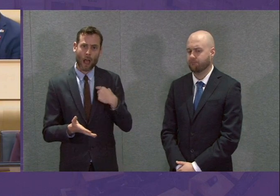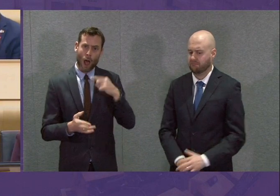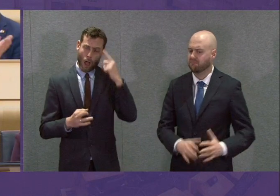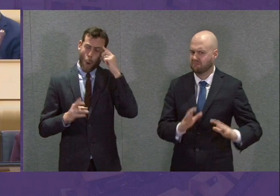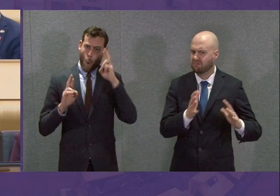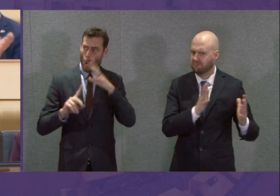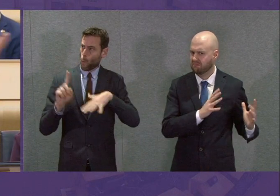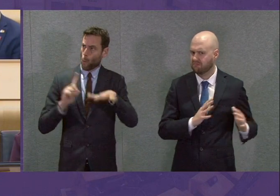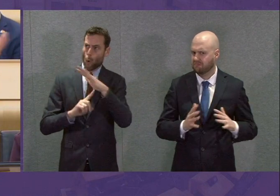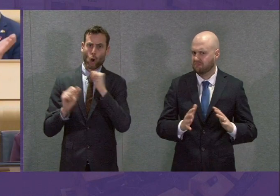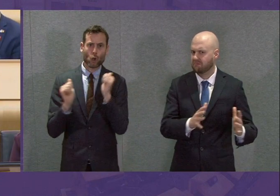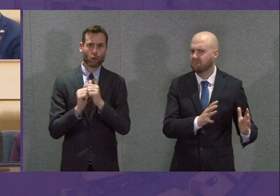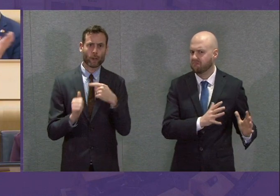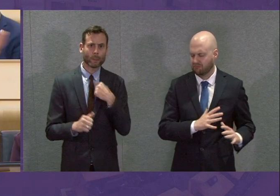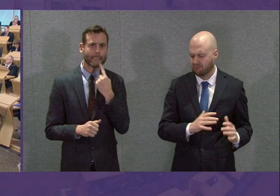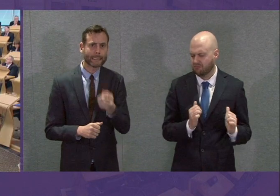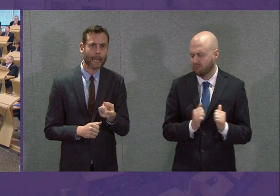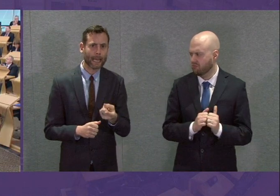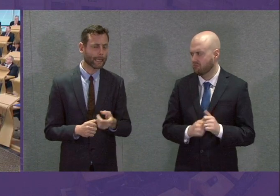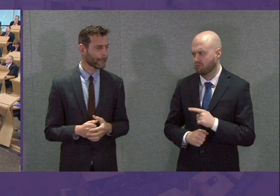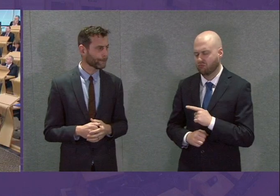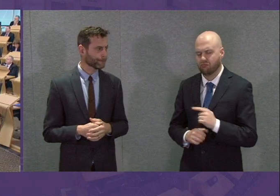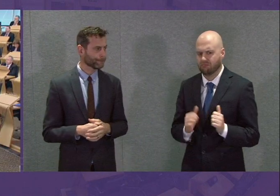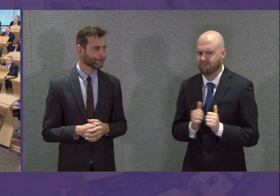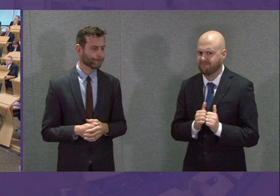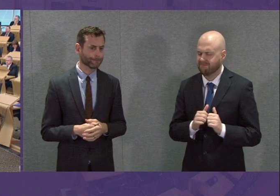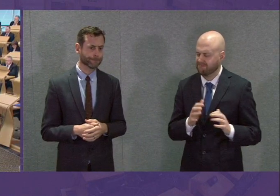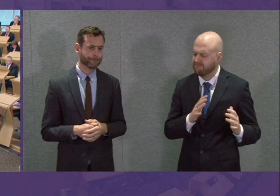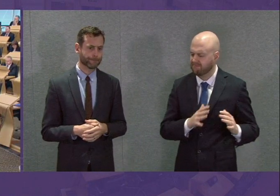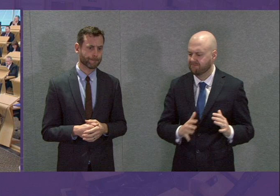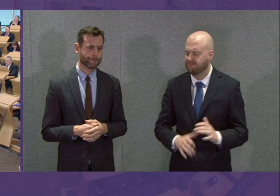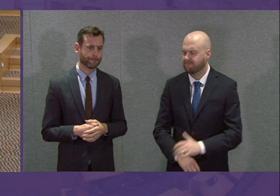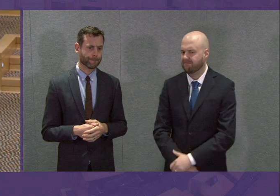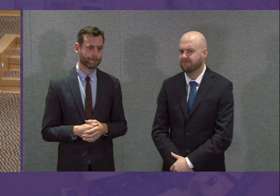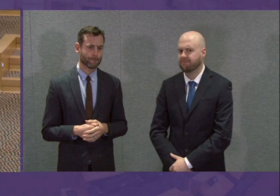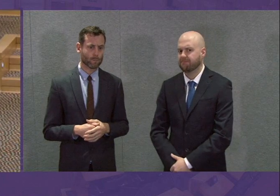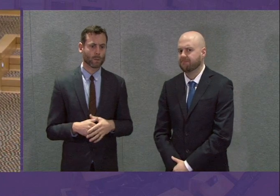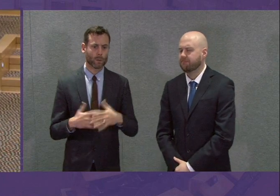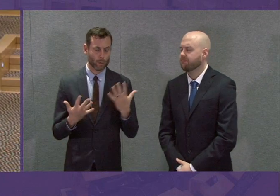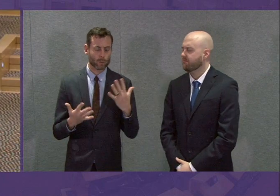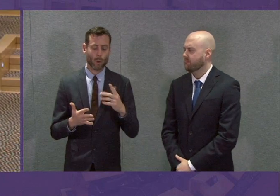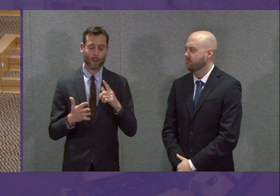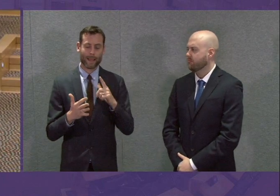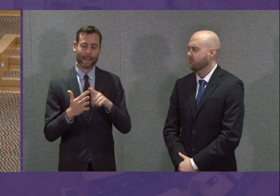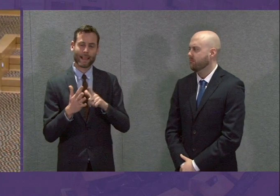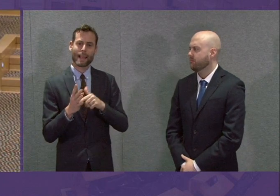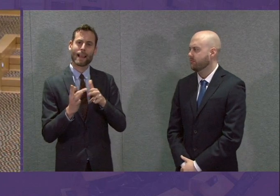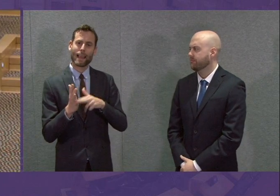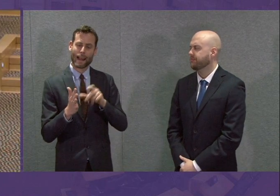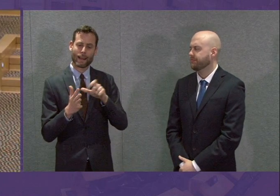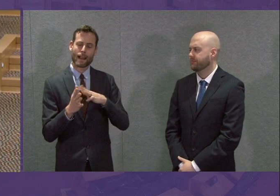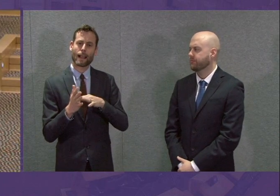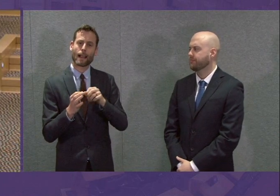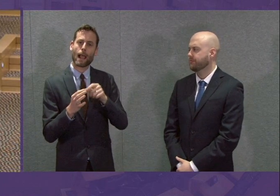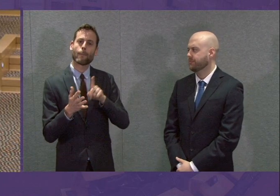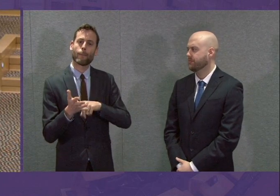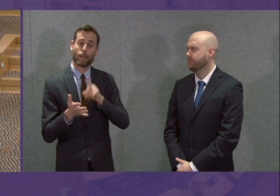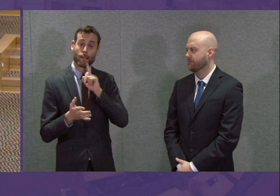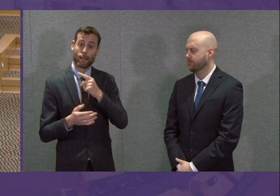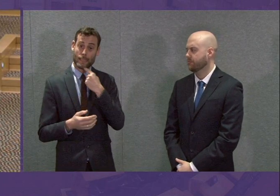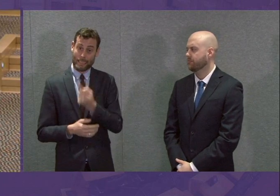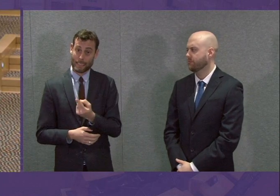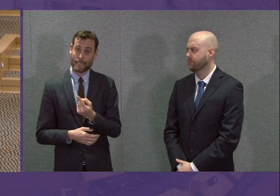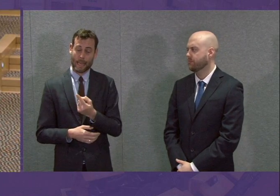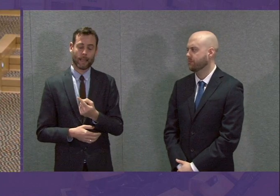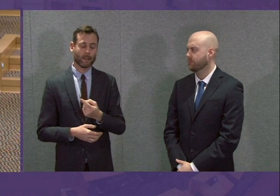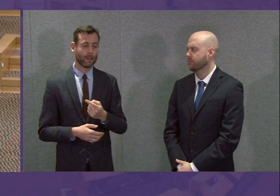set out the action that Aileen Campbell announced yesterday, although it is not necessarily the end